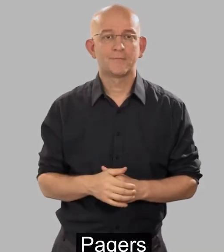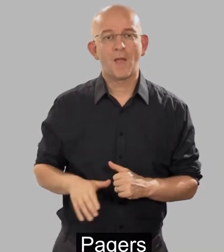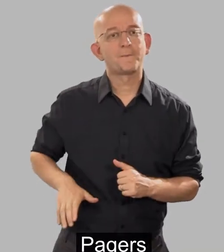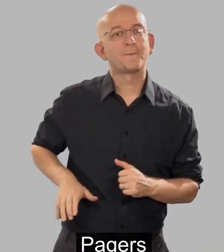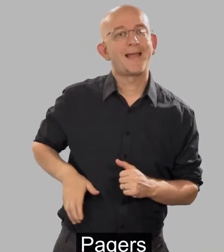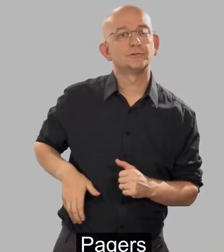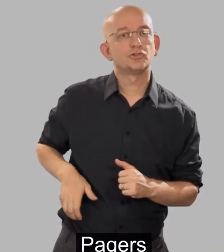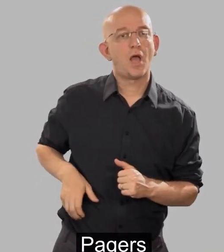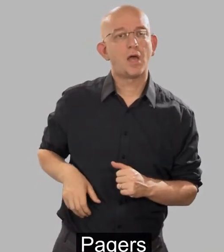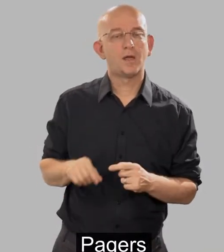Pages.